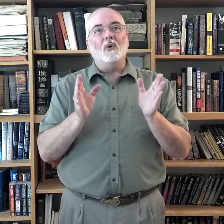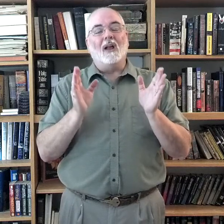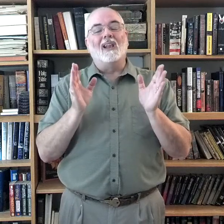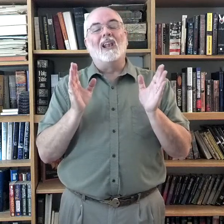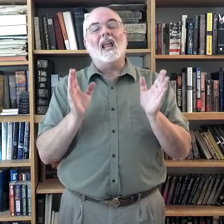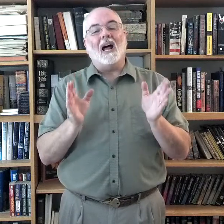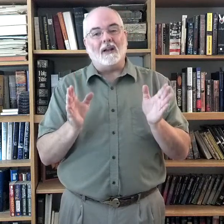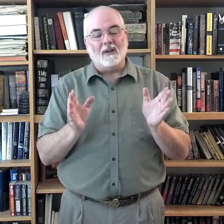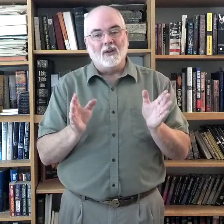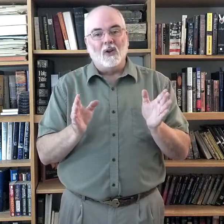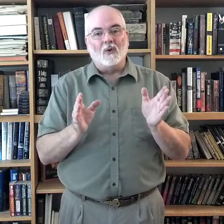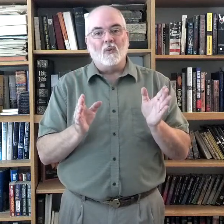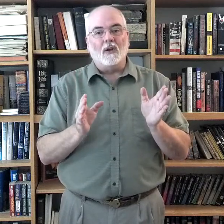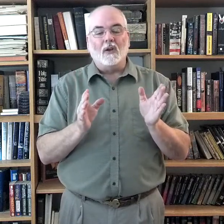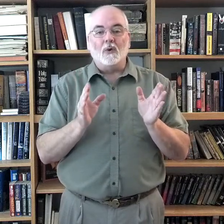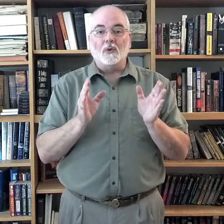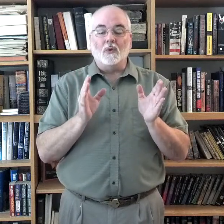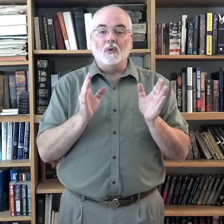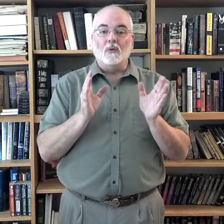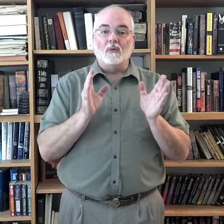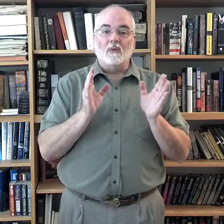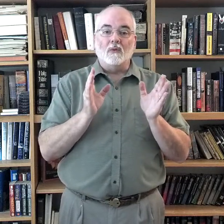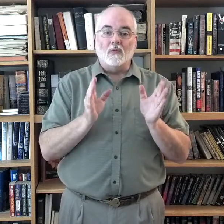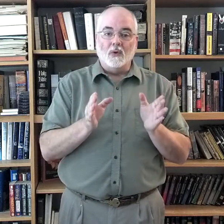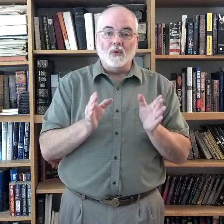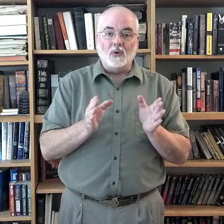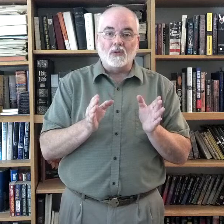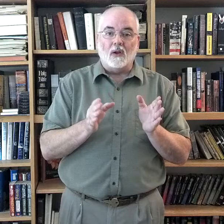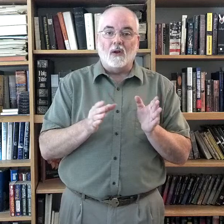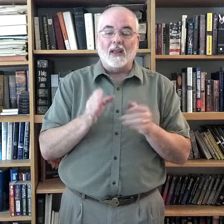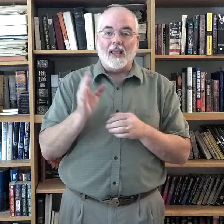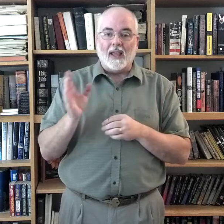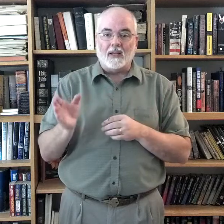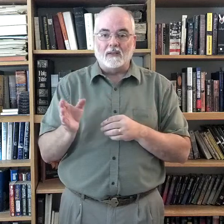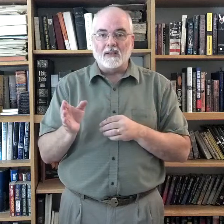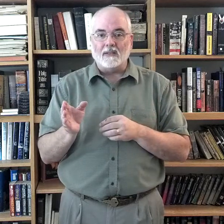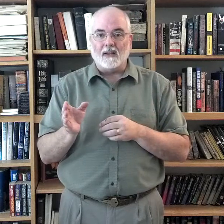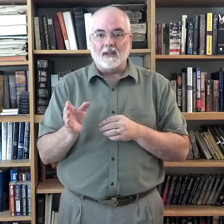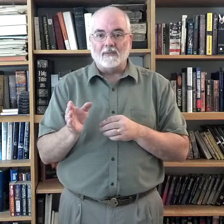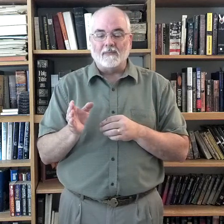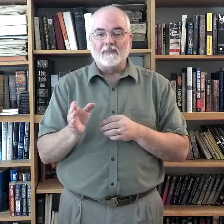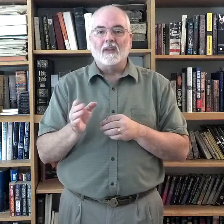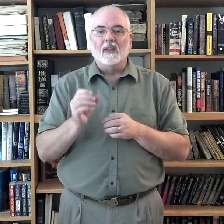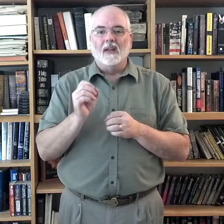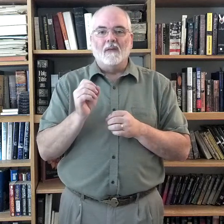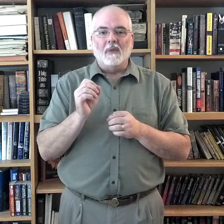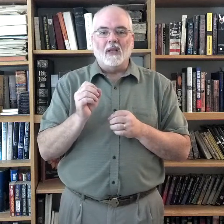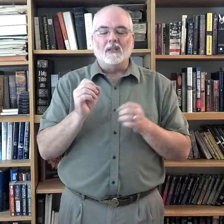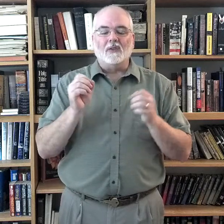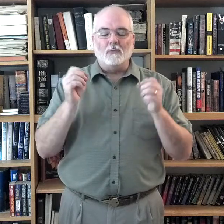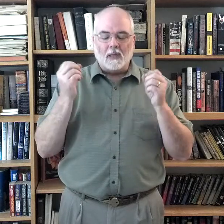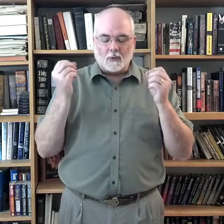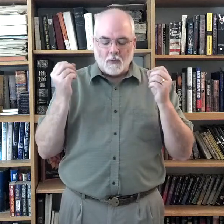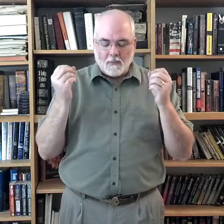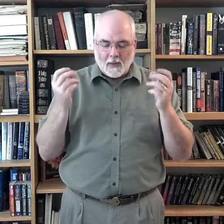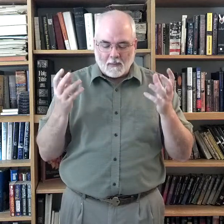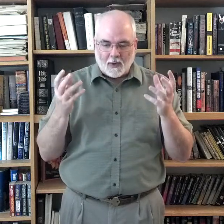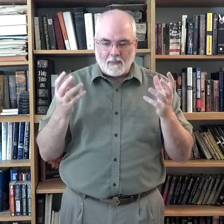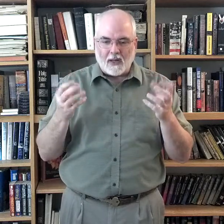a lot when you go to do your song at LTC. Because you'll be able to remember it better